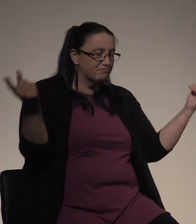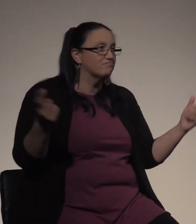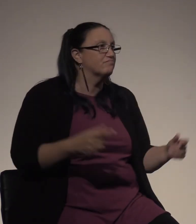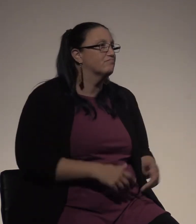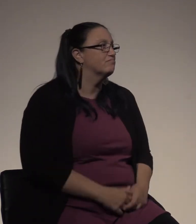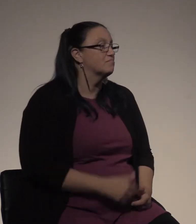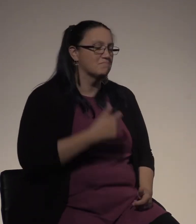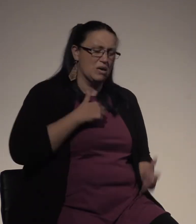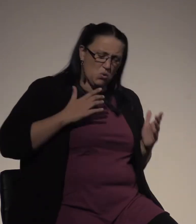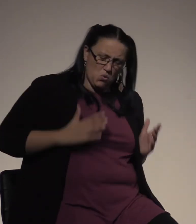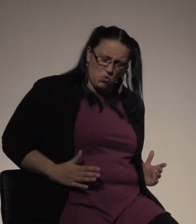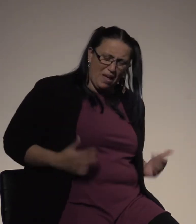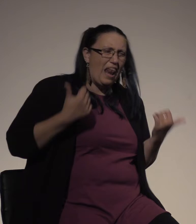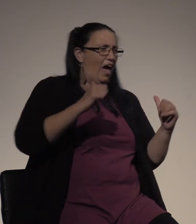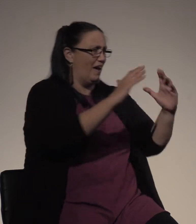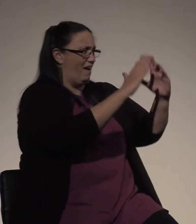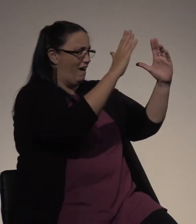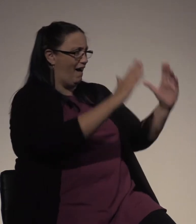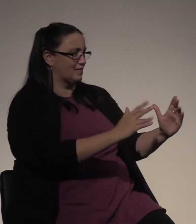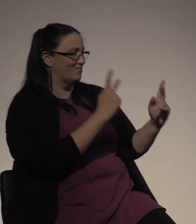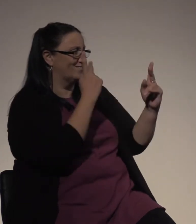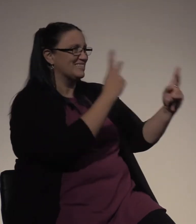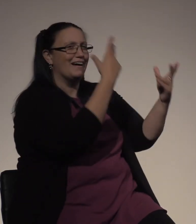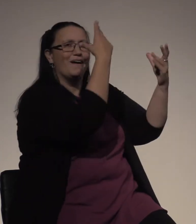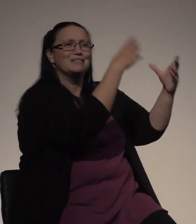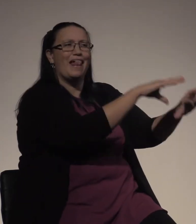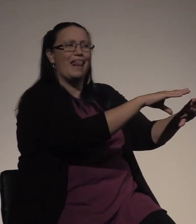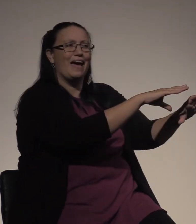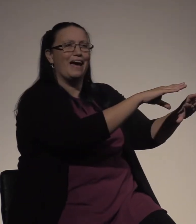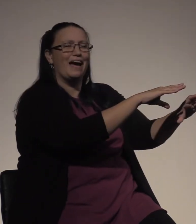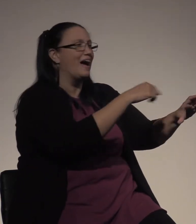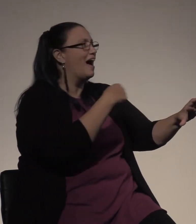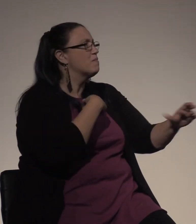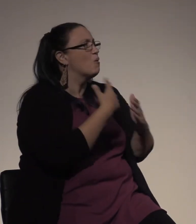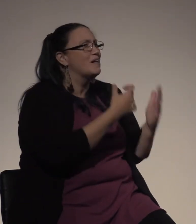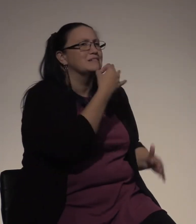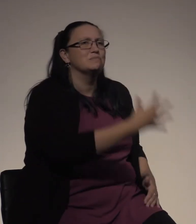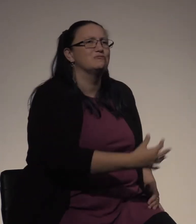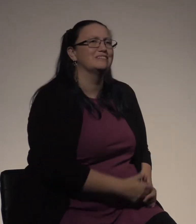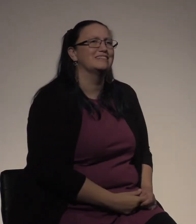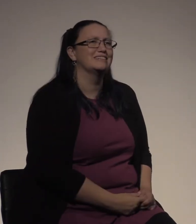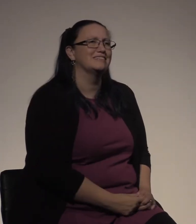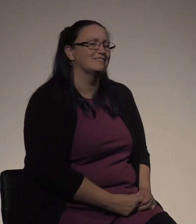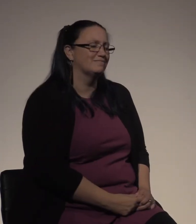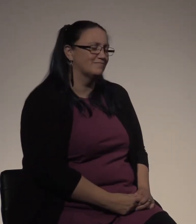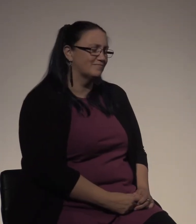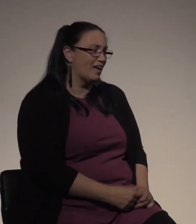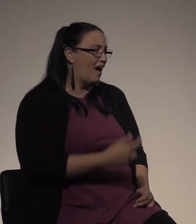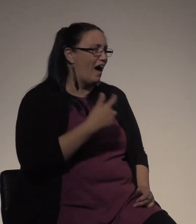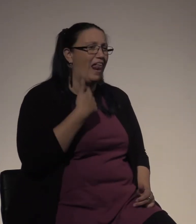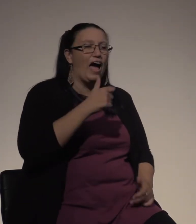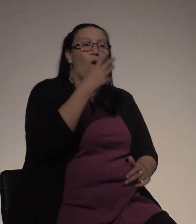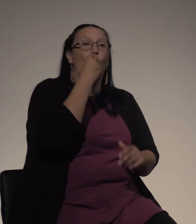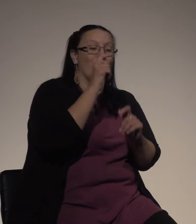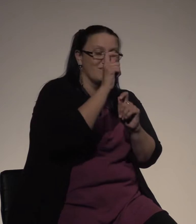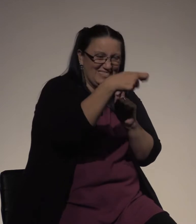human is a guest house, so I treat myself as temporary. I fish my